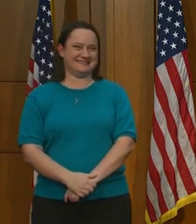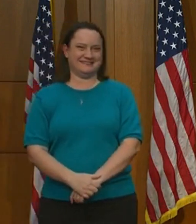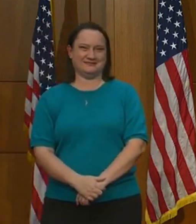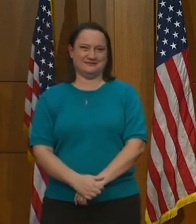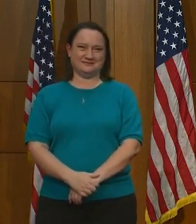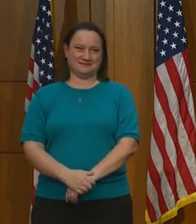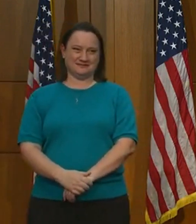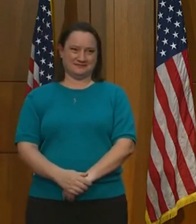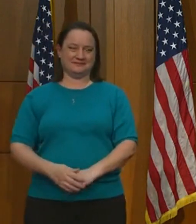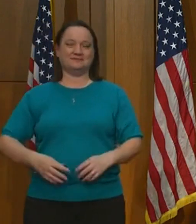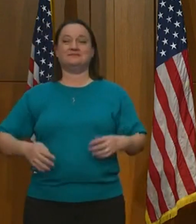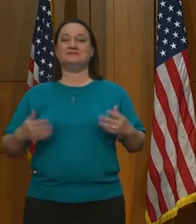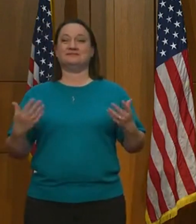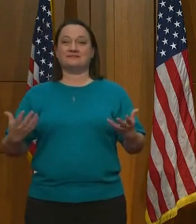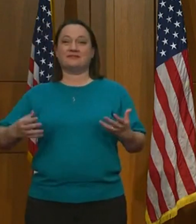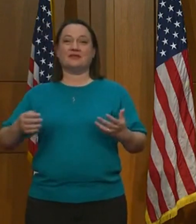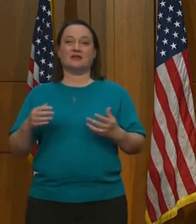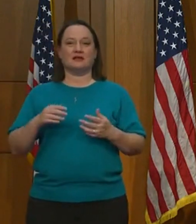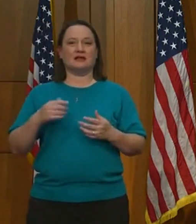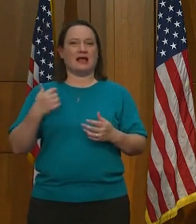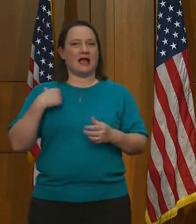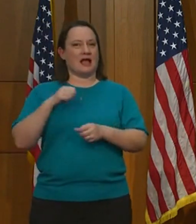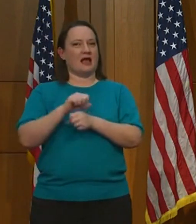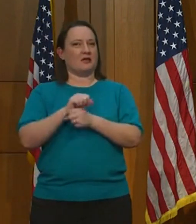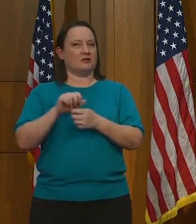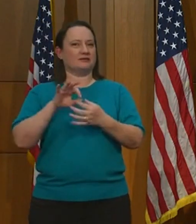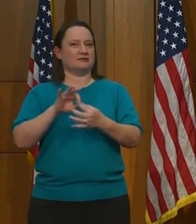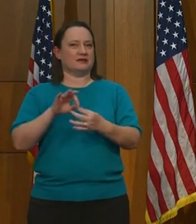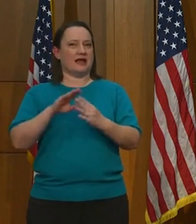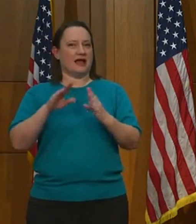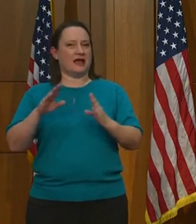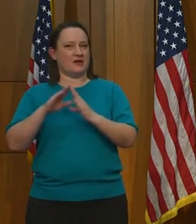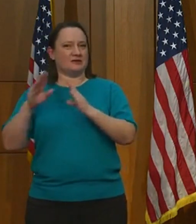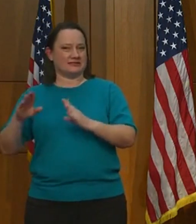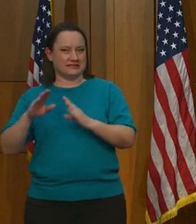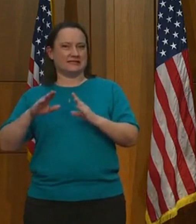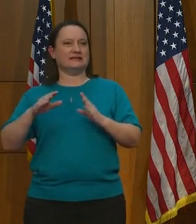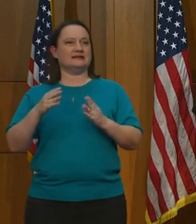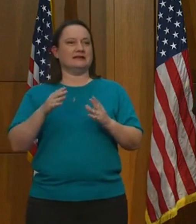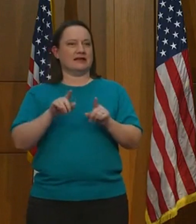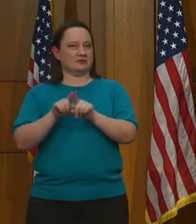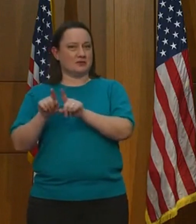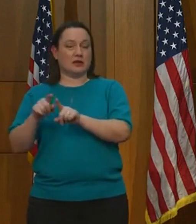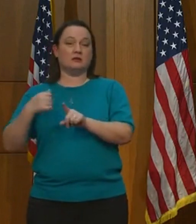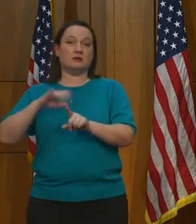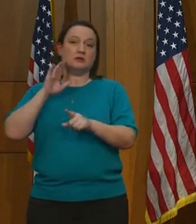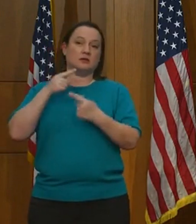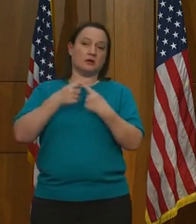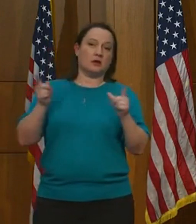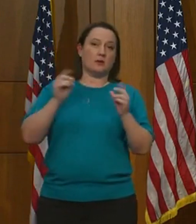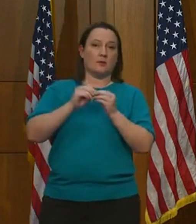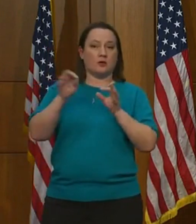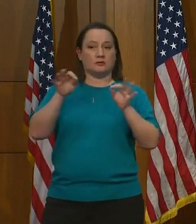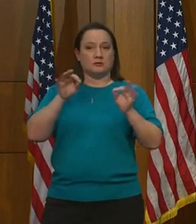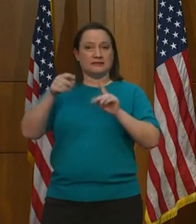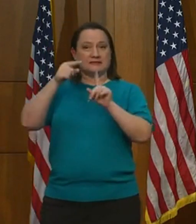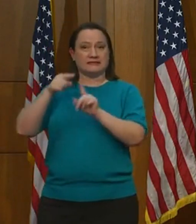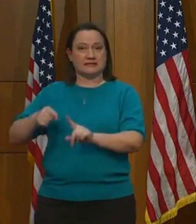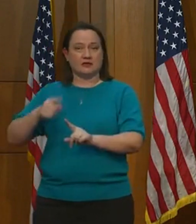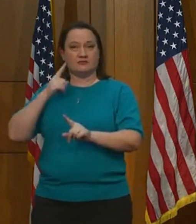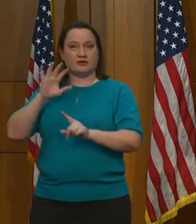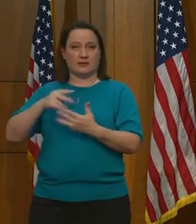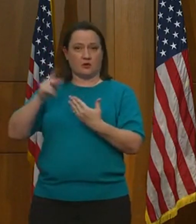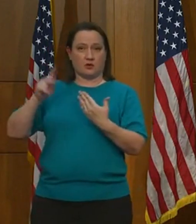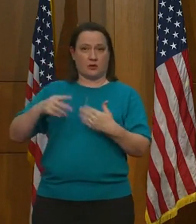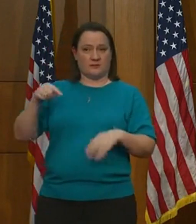Yeah, so work on housing issues as well. So we will be announcing more details around the program on Monday. As the